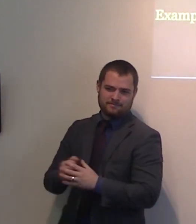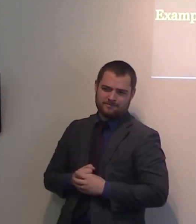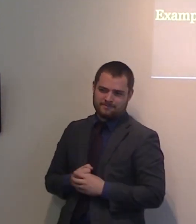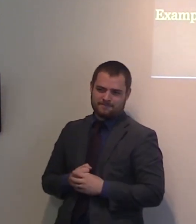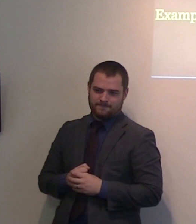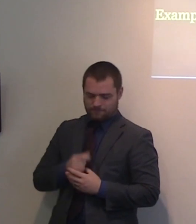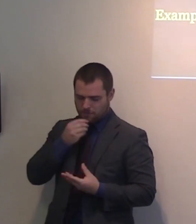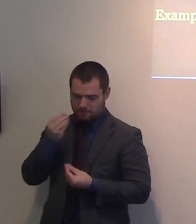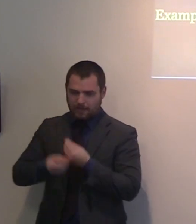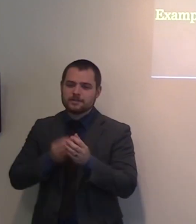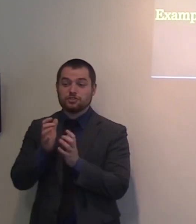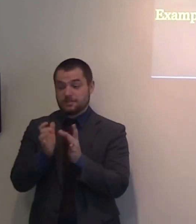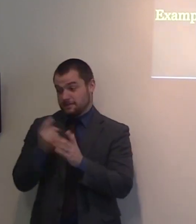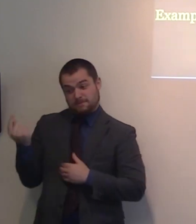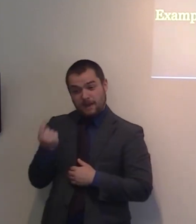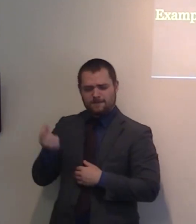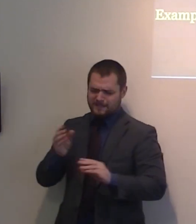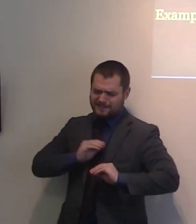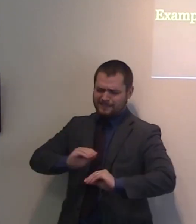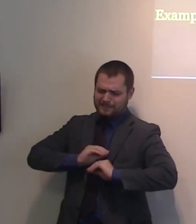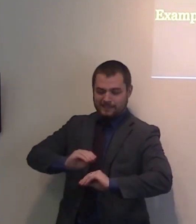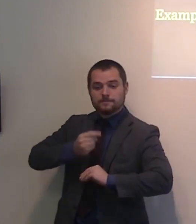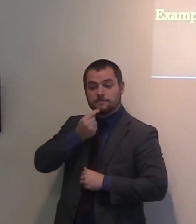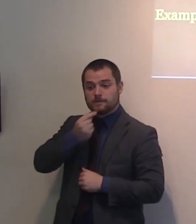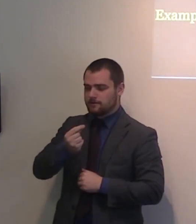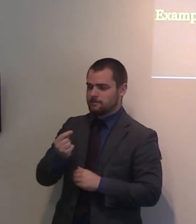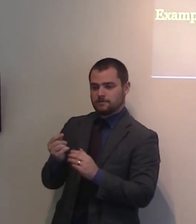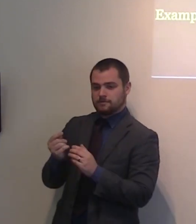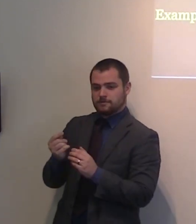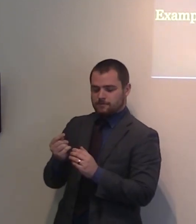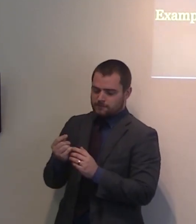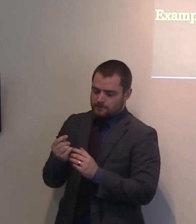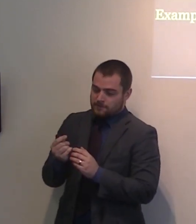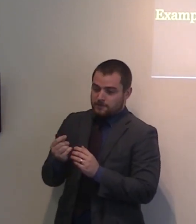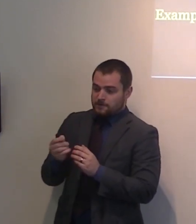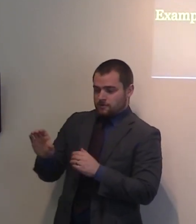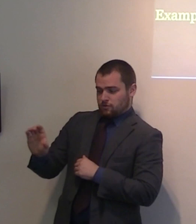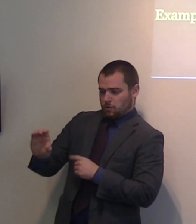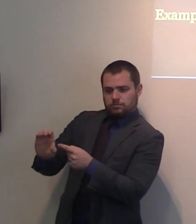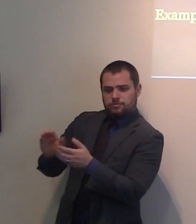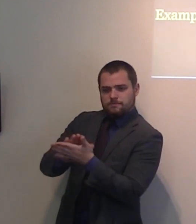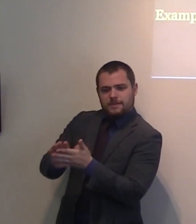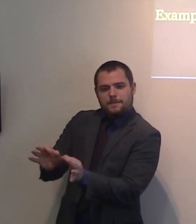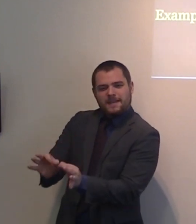And again, without going far, in the text here, Matthew 5 verse 9, Jesus said, blessed are the